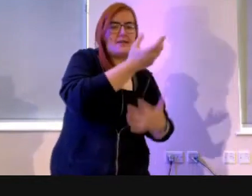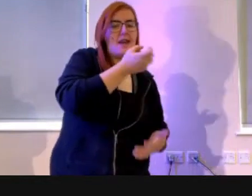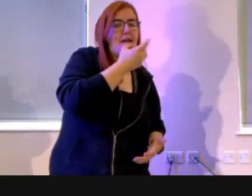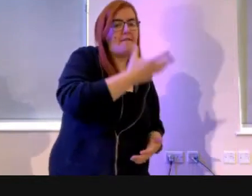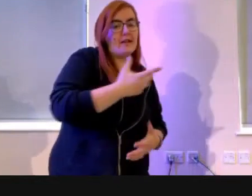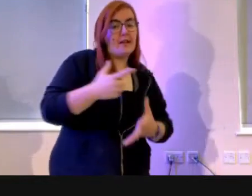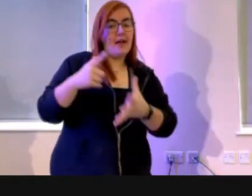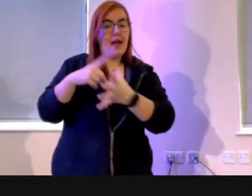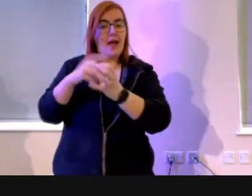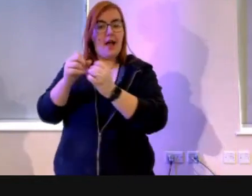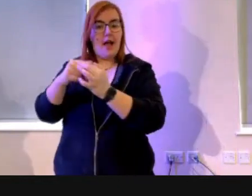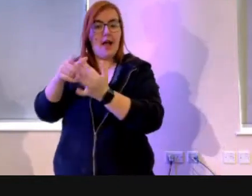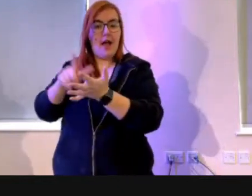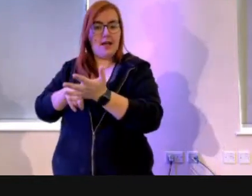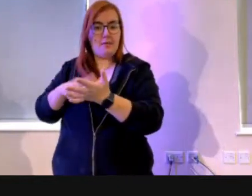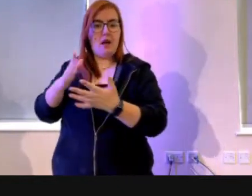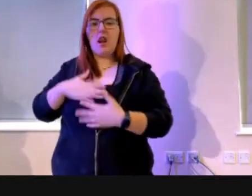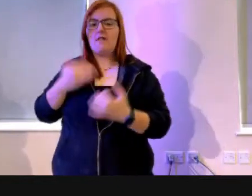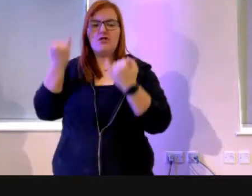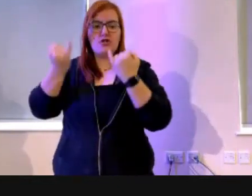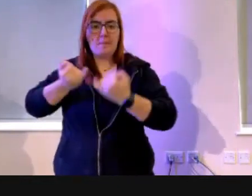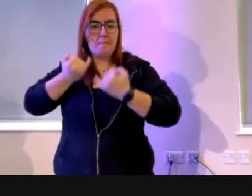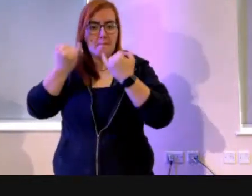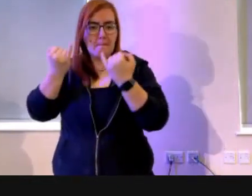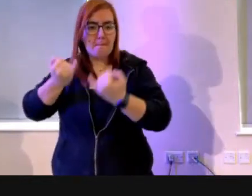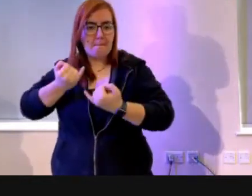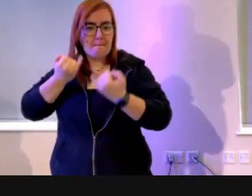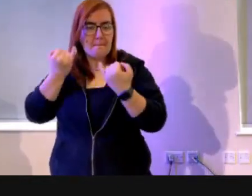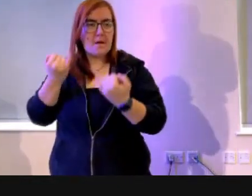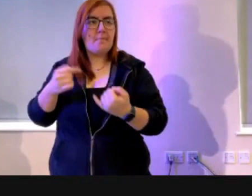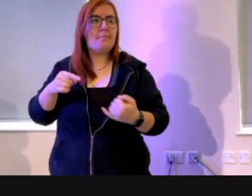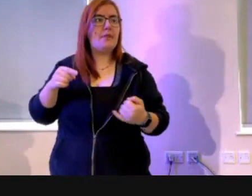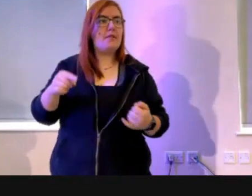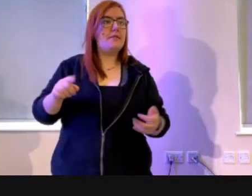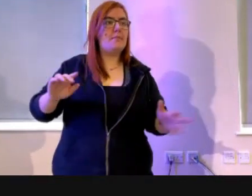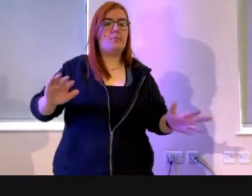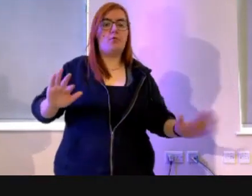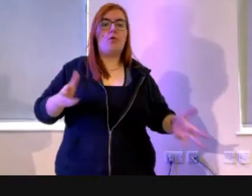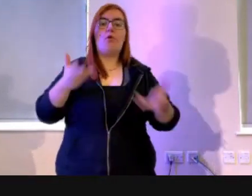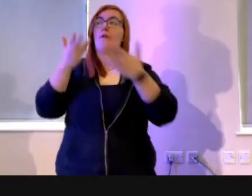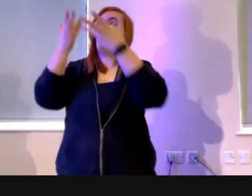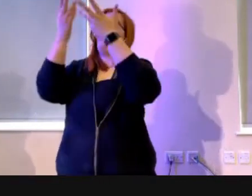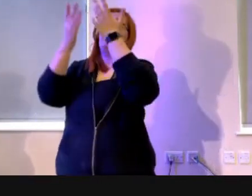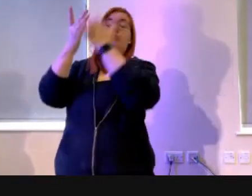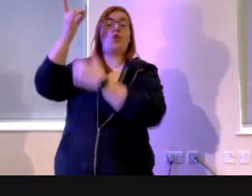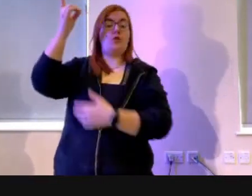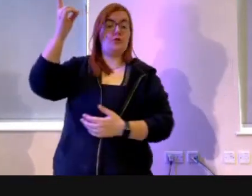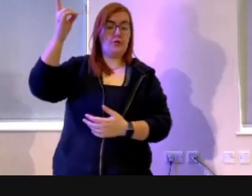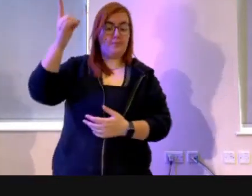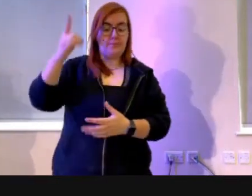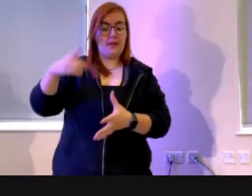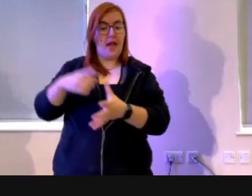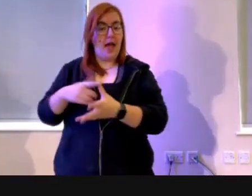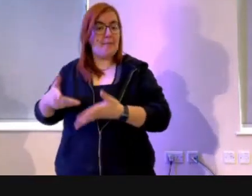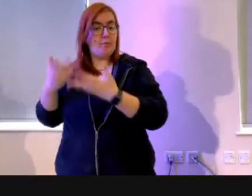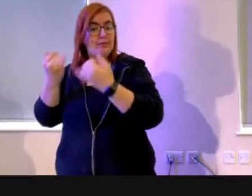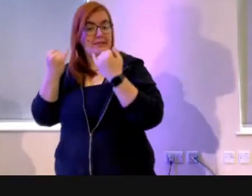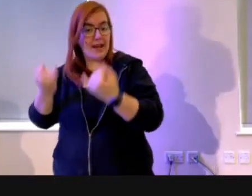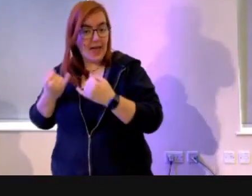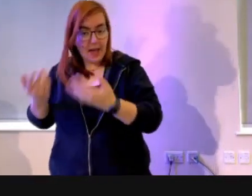Abel is more into his sheep. And they bring offerings to God. And Abel brings a lamb, a first born lamb.